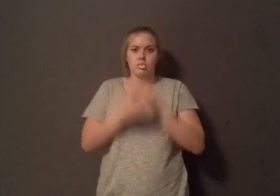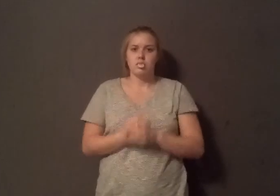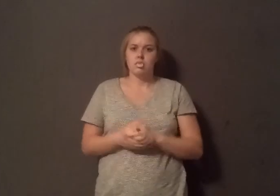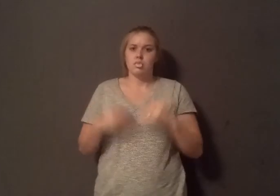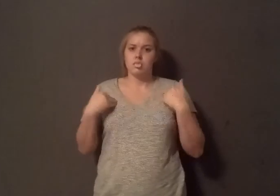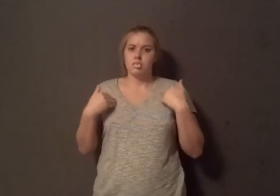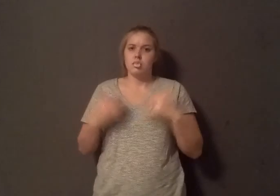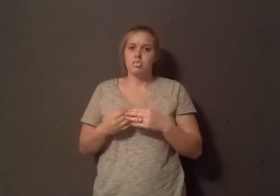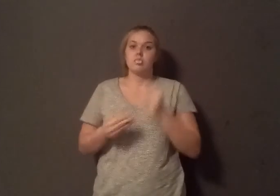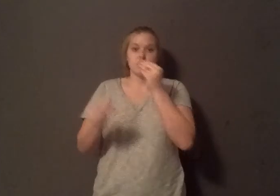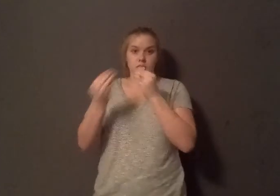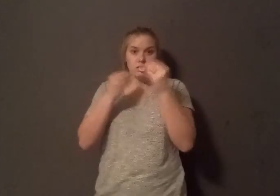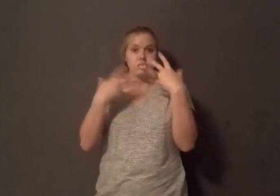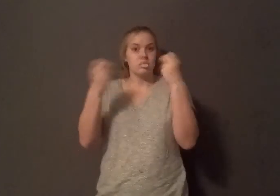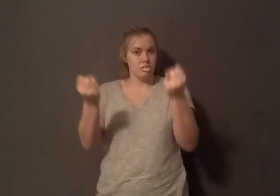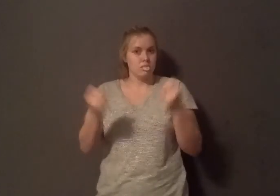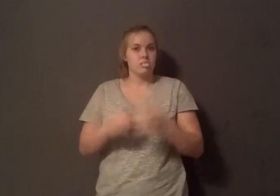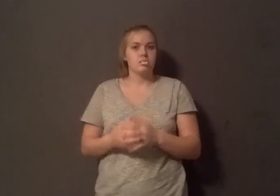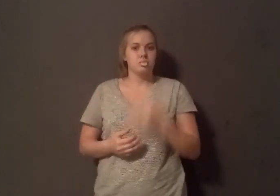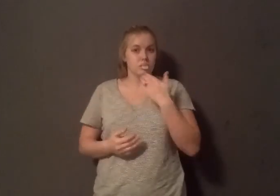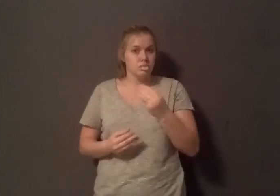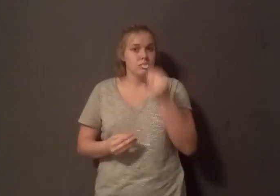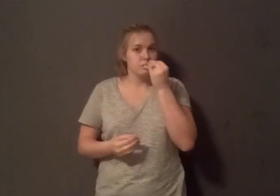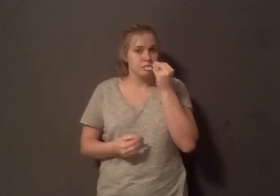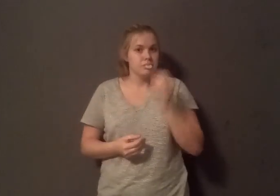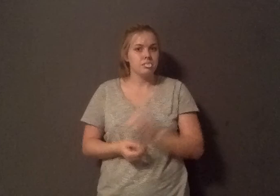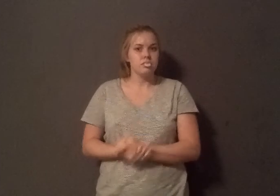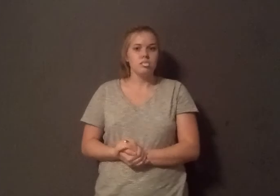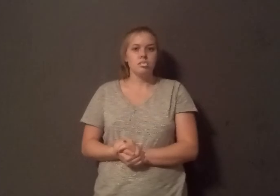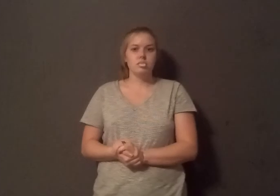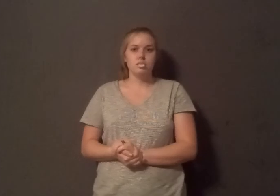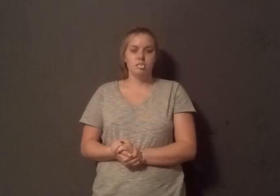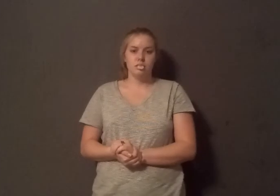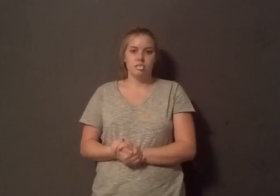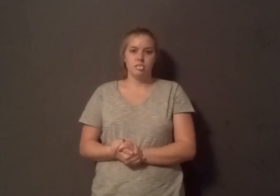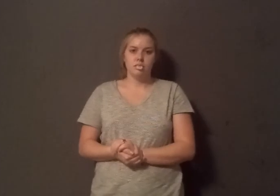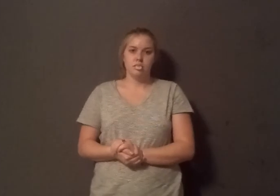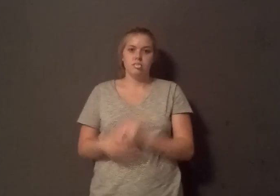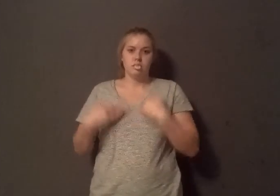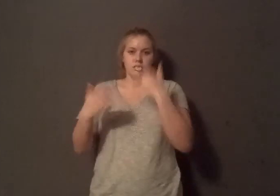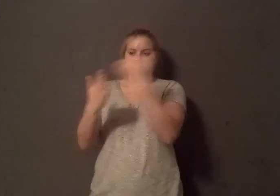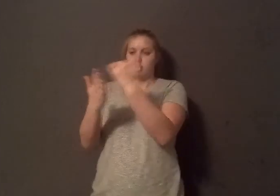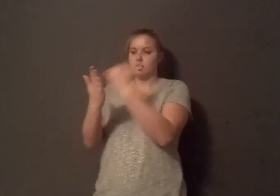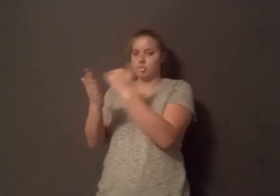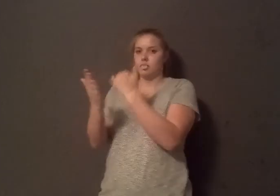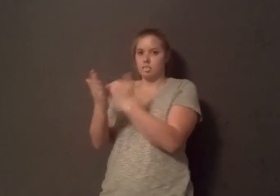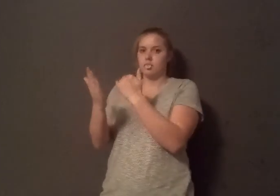We recommend healthy eating. Do you have a whole list of exact day to day, the